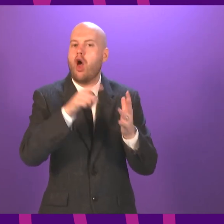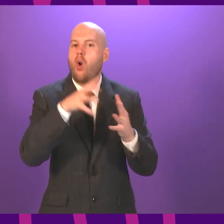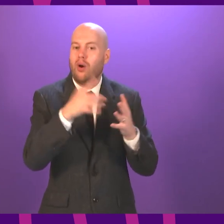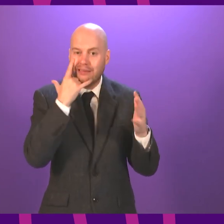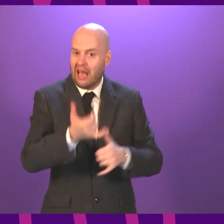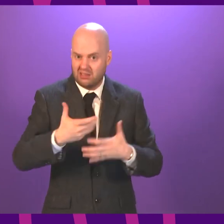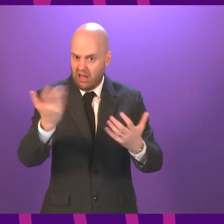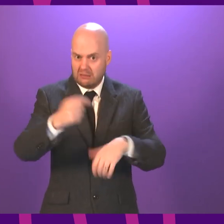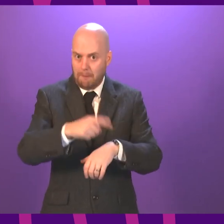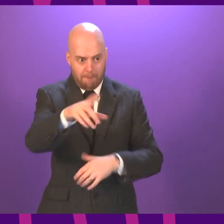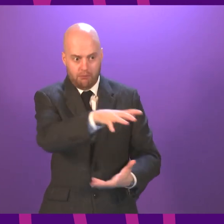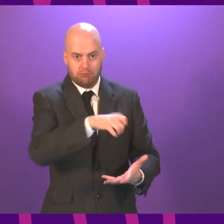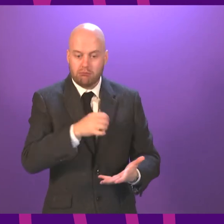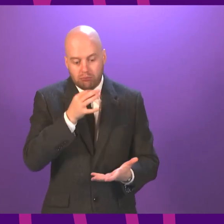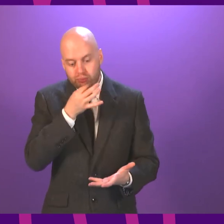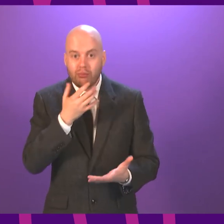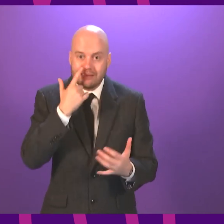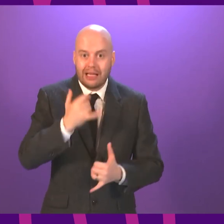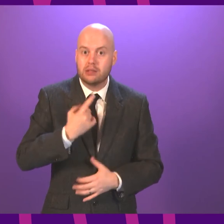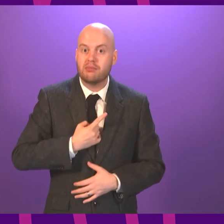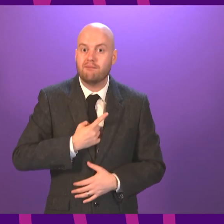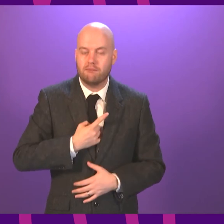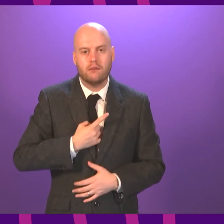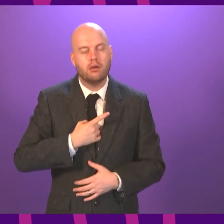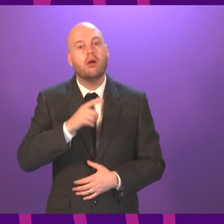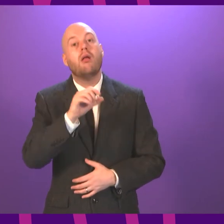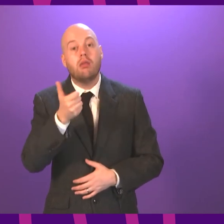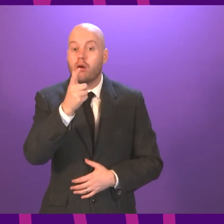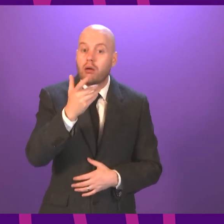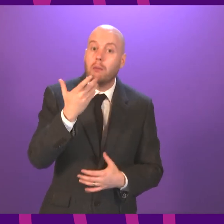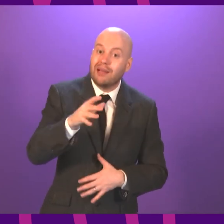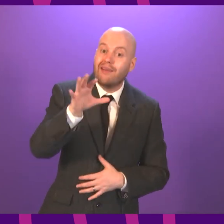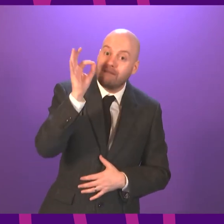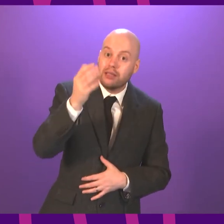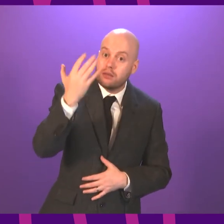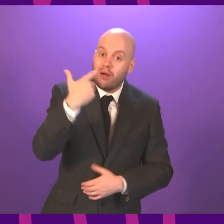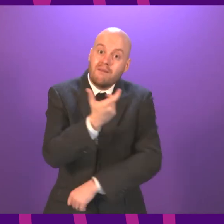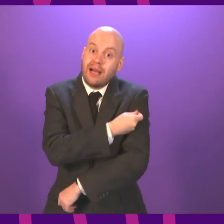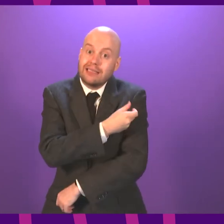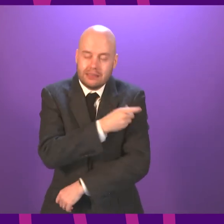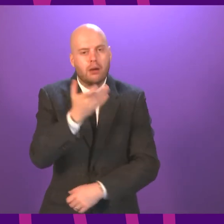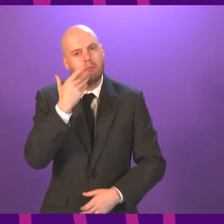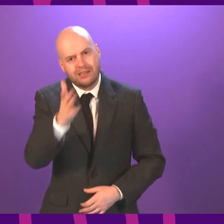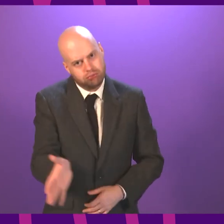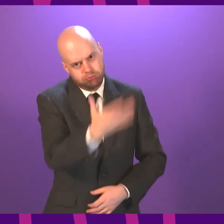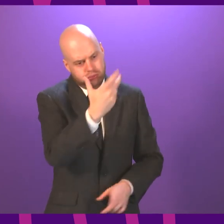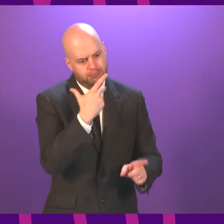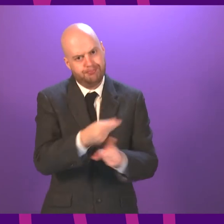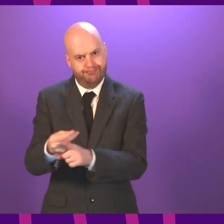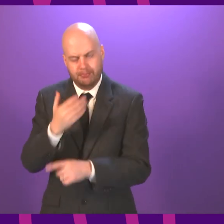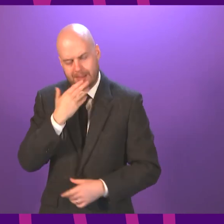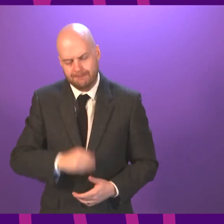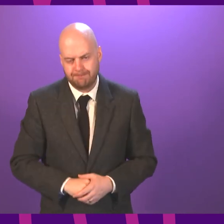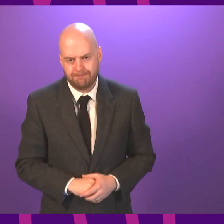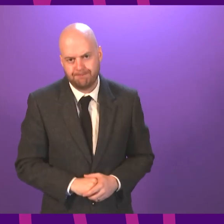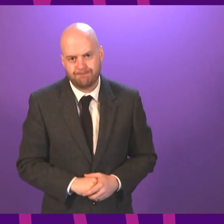as soon as you are invited. The vaccination – two doses of the vaccination – is the best protection any of us can have against this virus. Craig